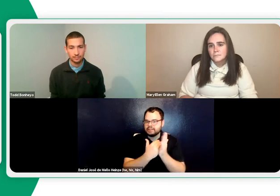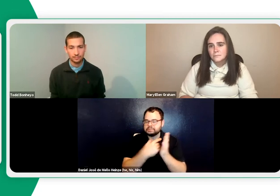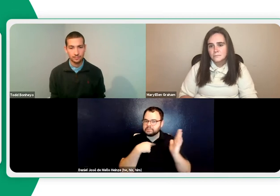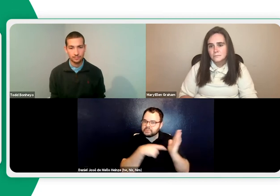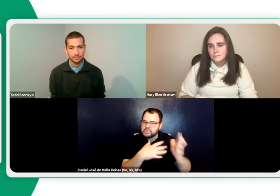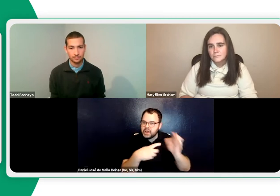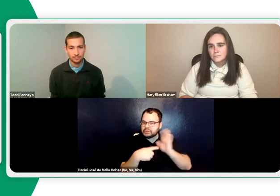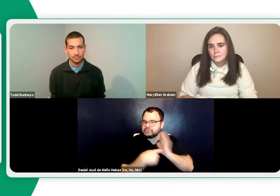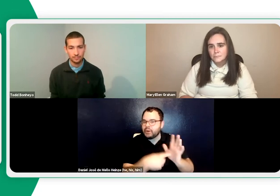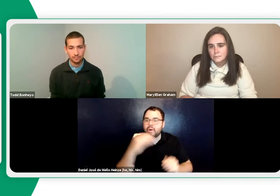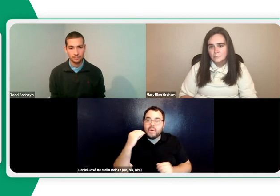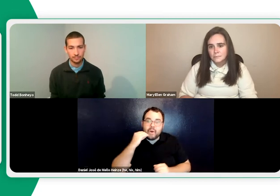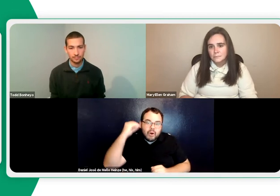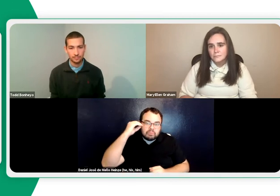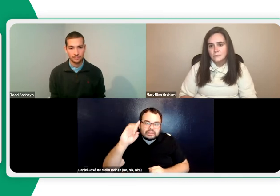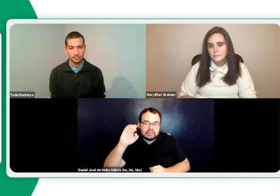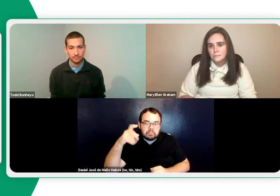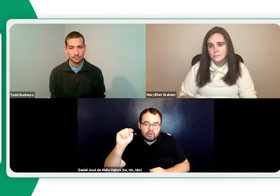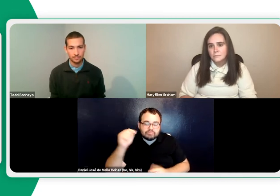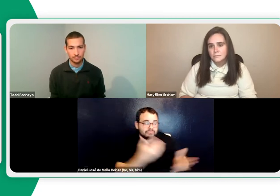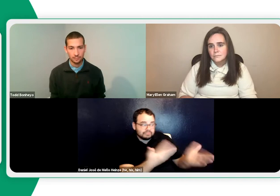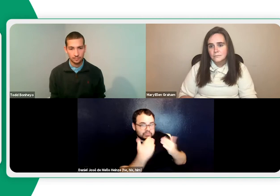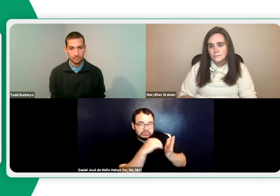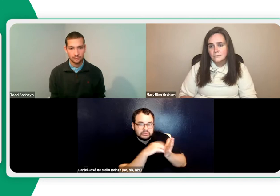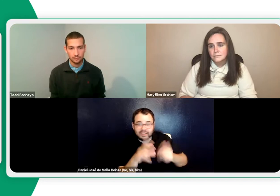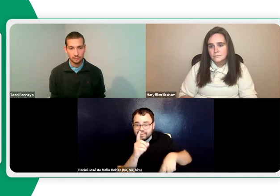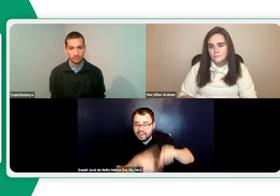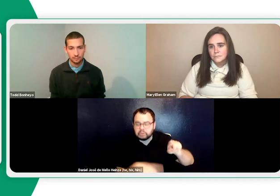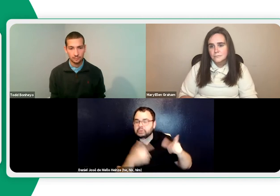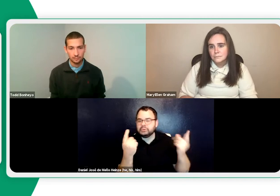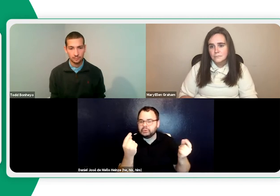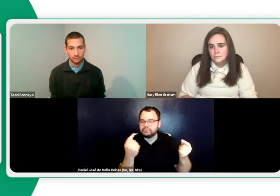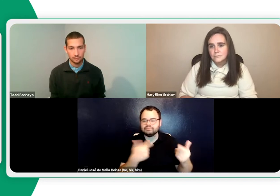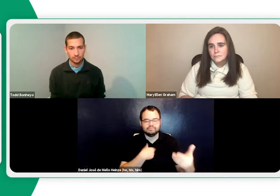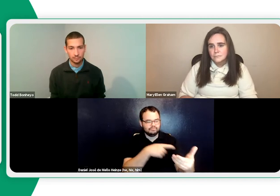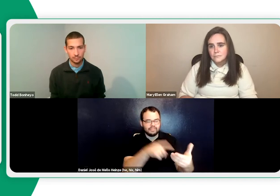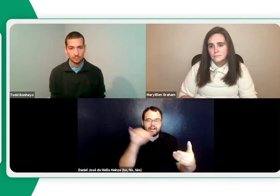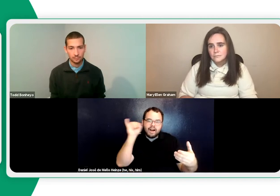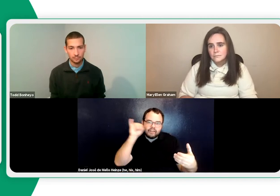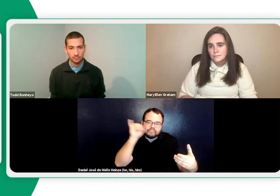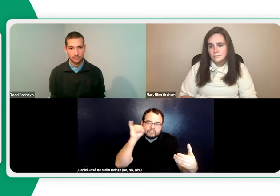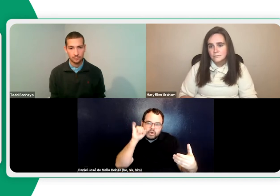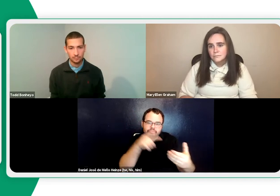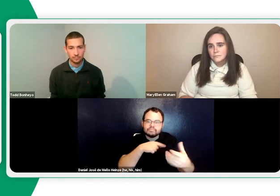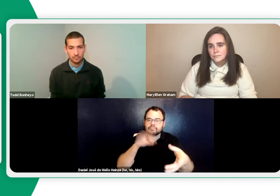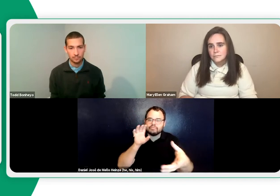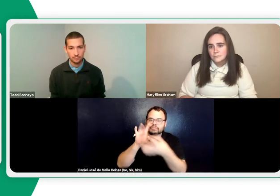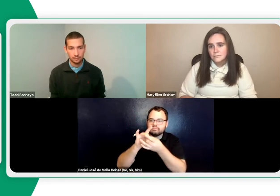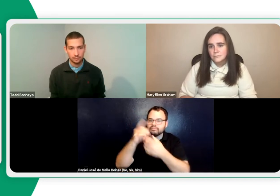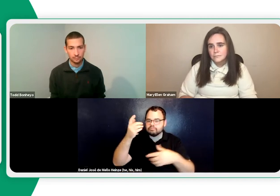do instead, sometimes there's a particular lesson that I'll want to show my students Home Depot for. And instead